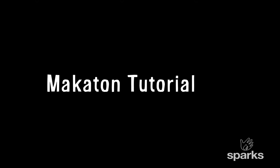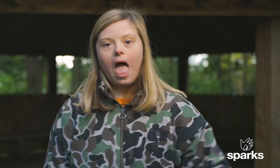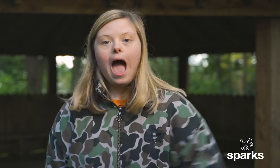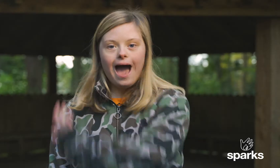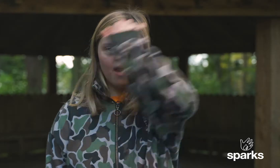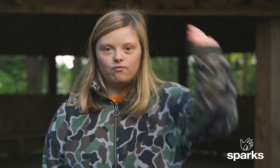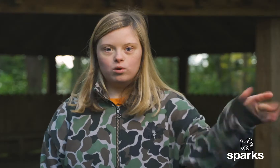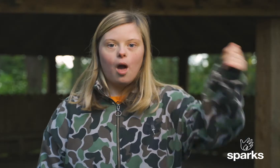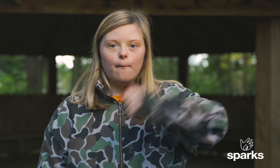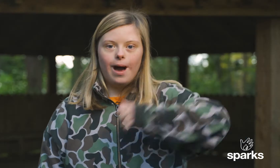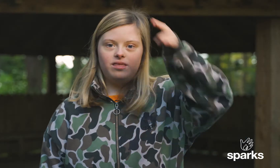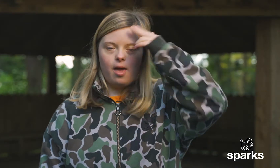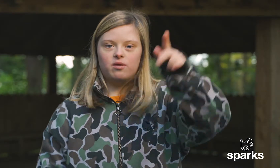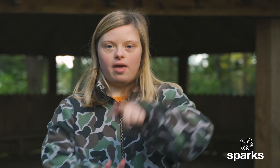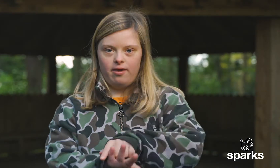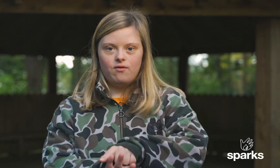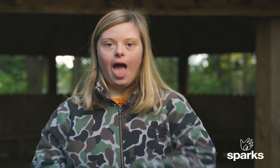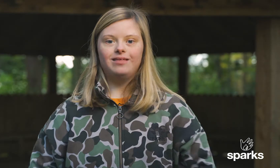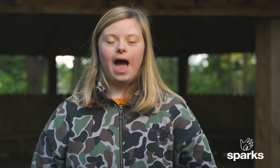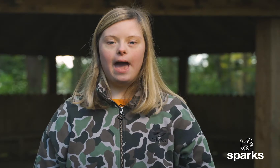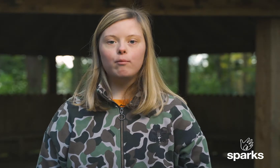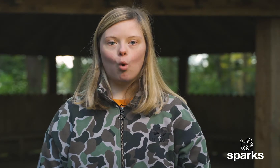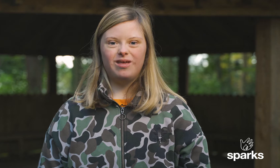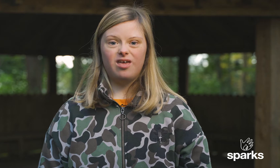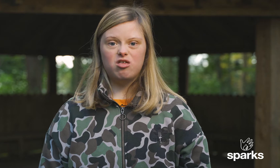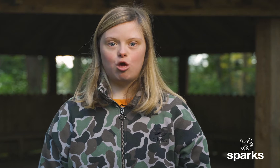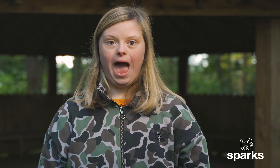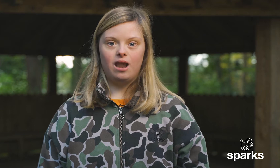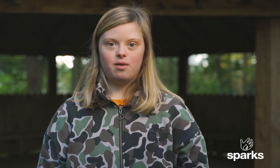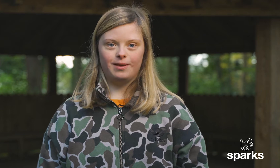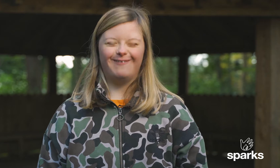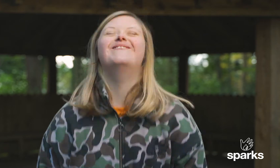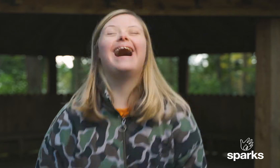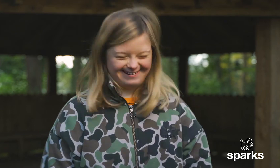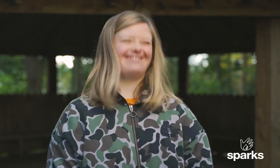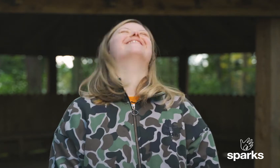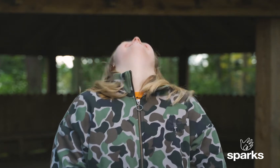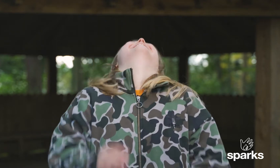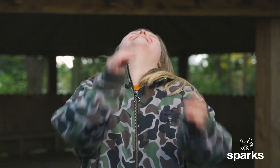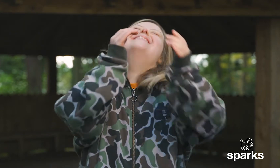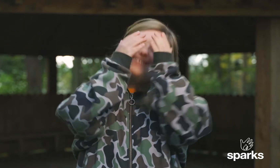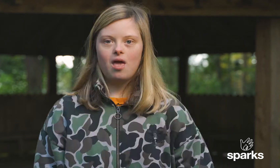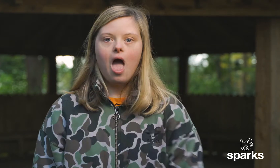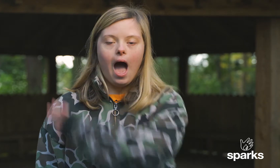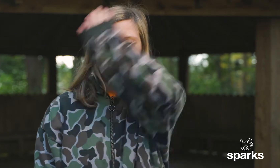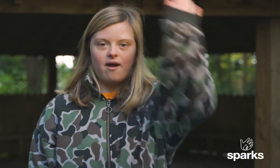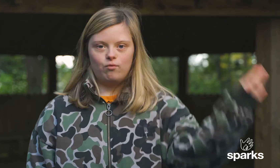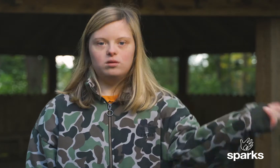Hi everyone, my name is Eve and I'm going to teach you a little bit of Maggaeton. Hi everyone,